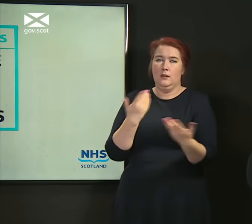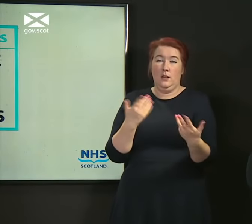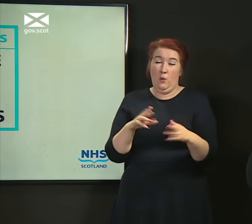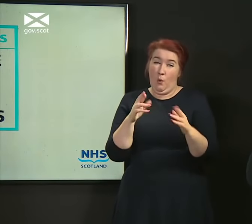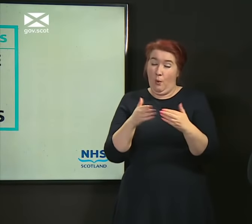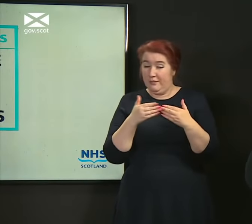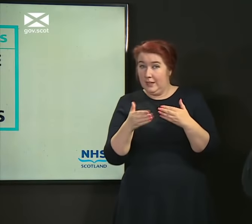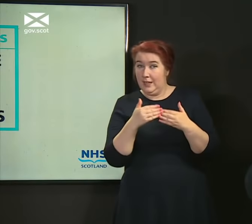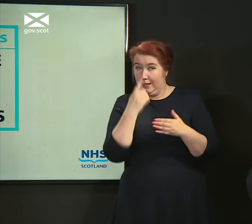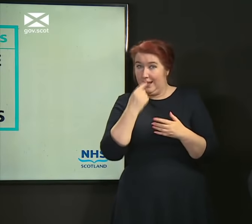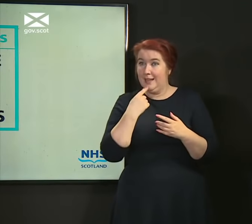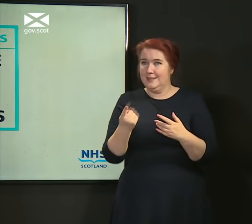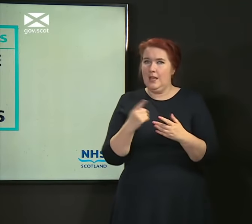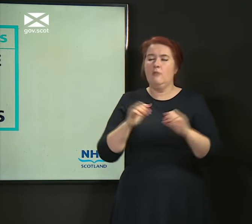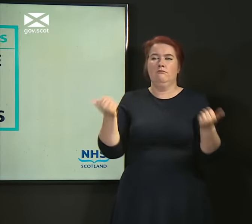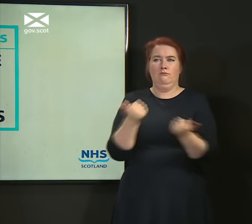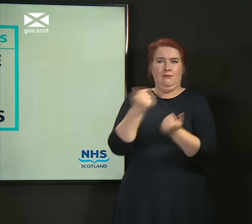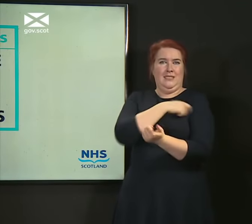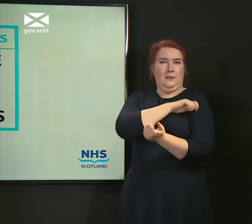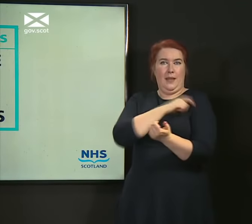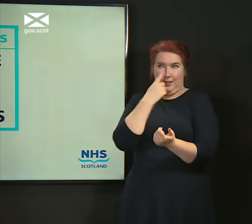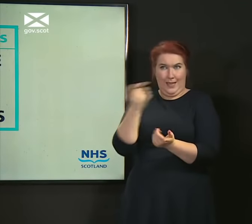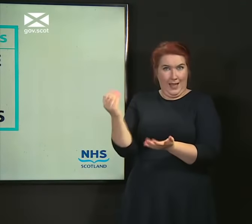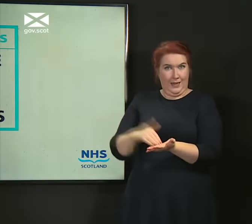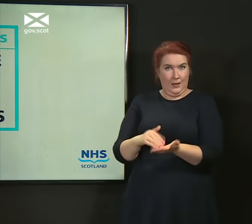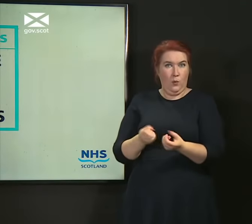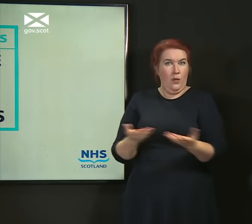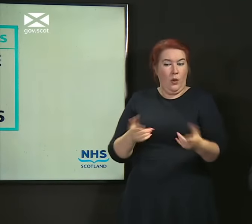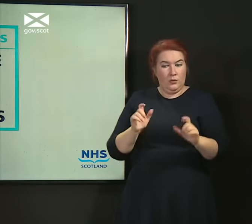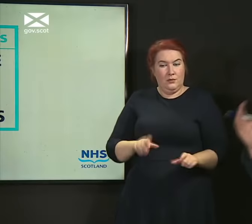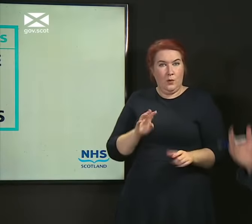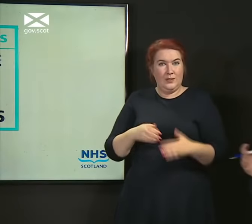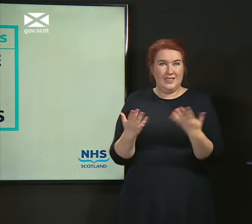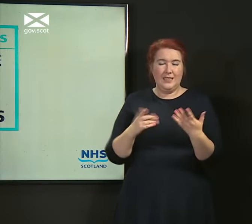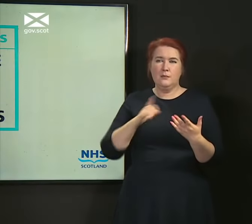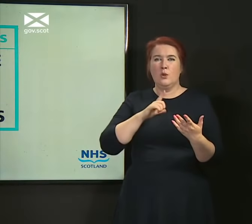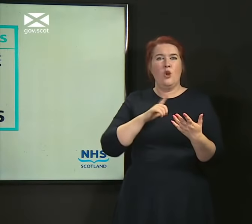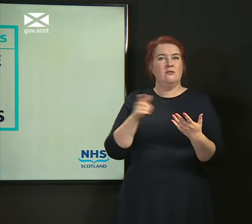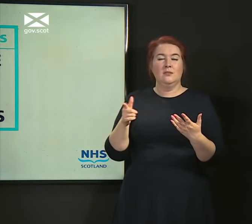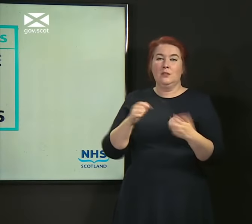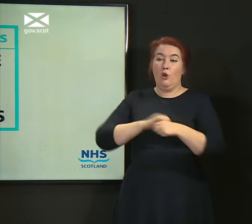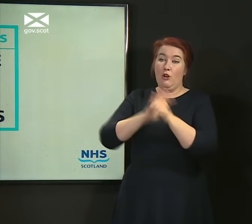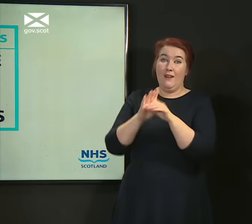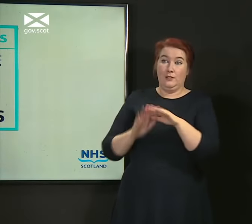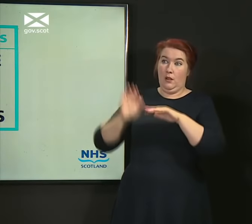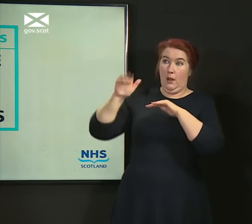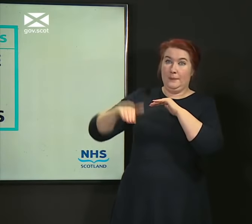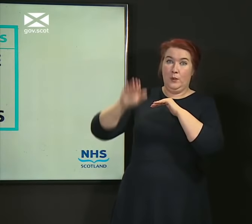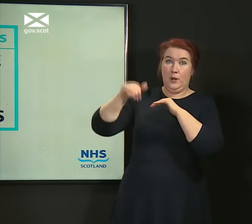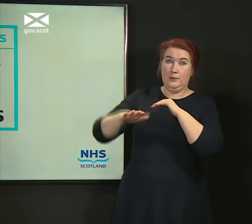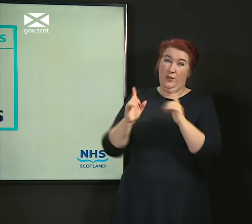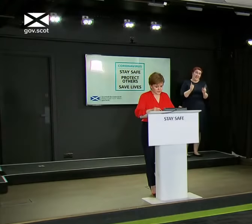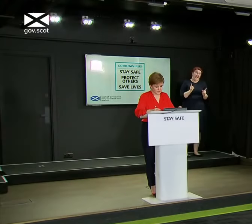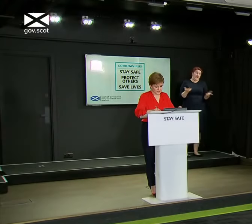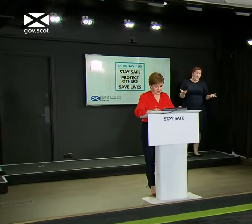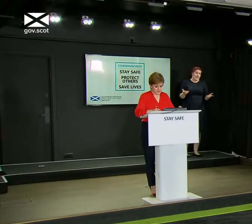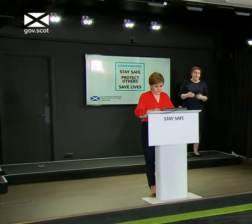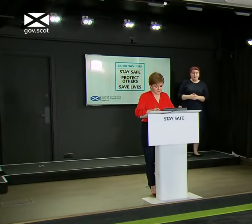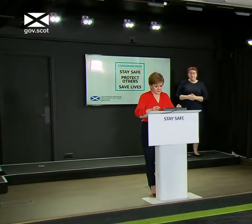next little while, say the opposite about Spain. As the virus waves, then that's the way it's going to have to be.